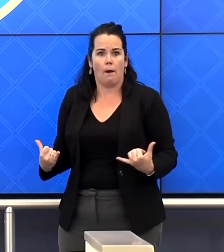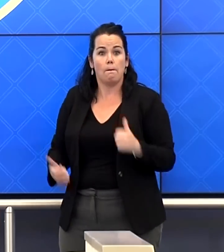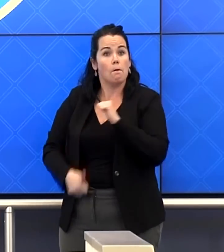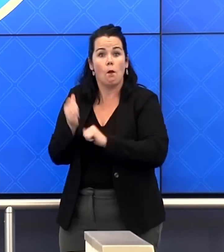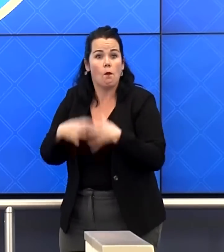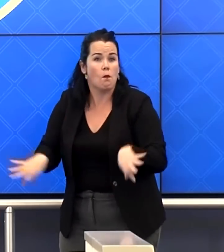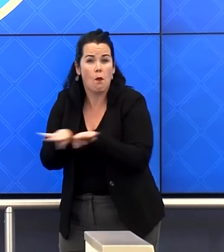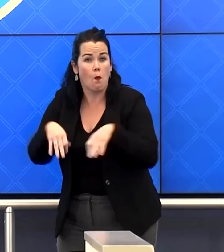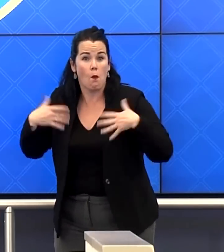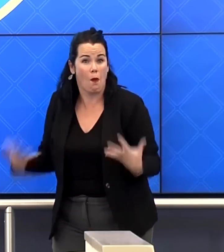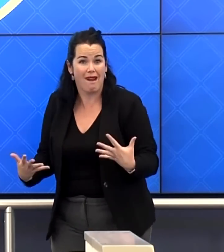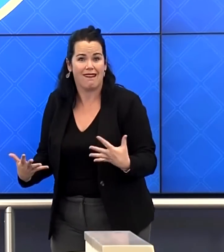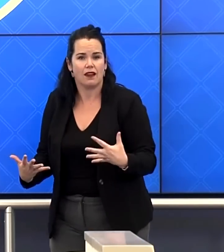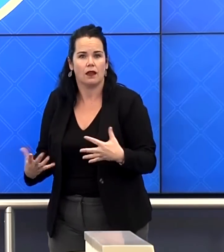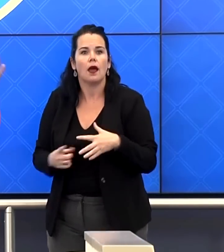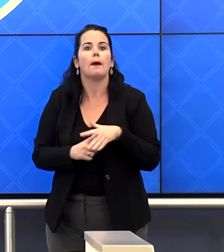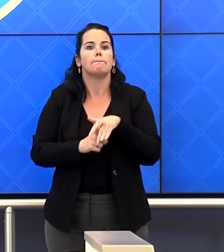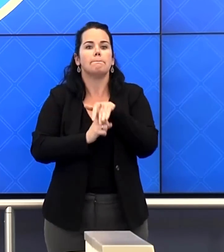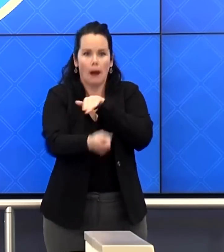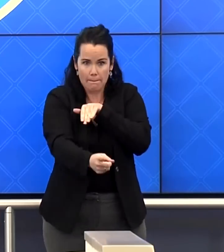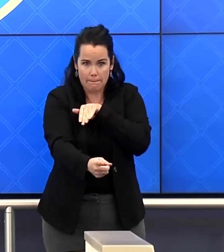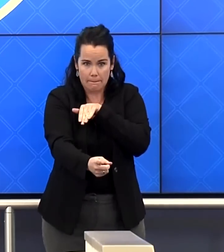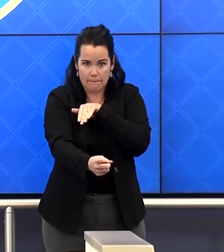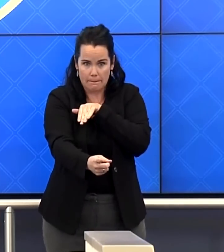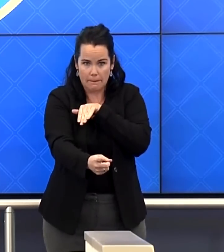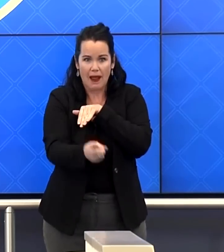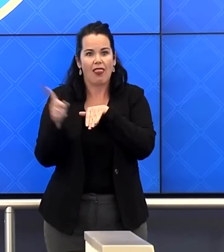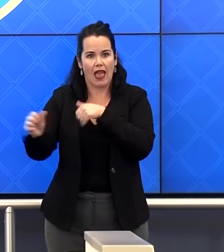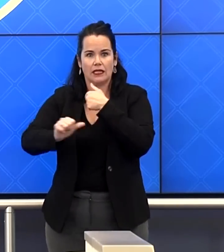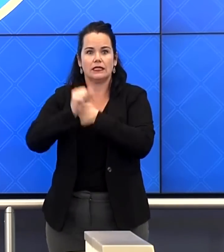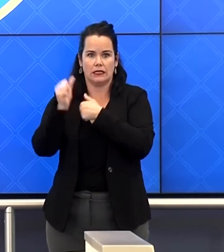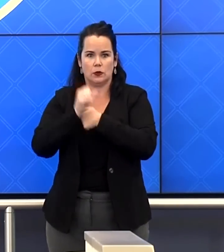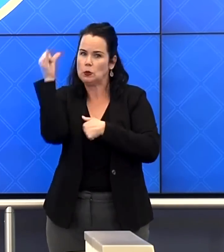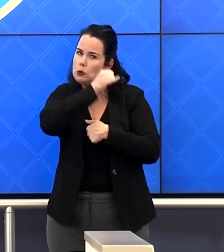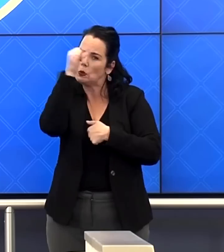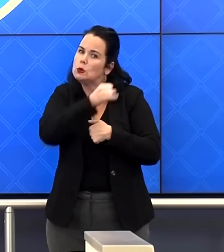people get out of what is currently a dangerous situation.